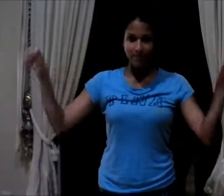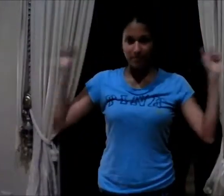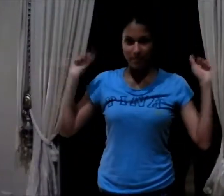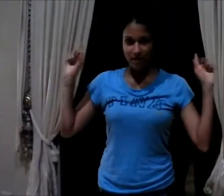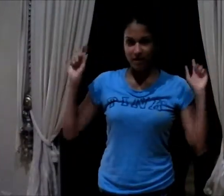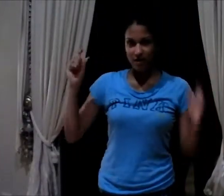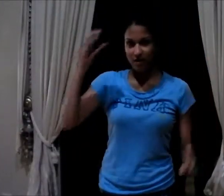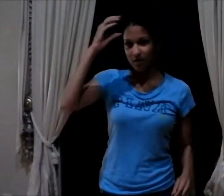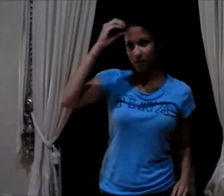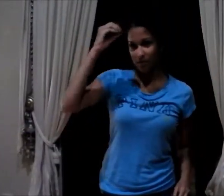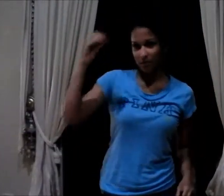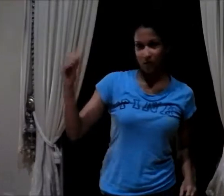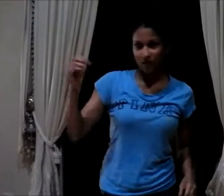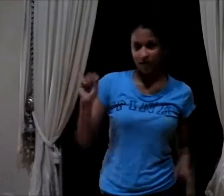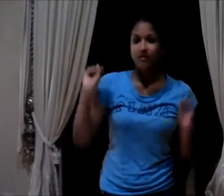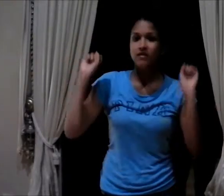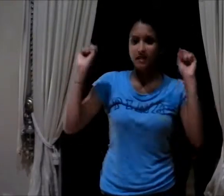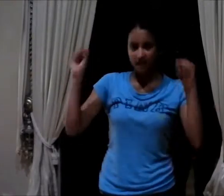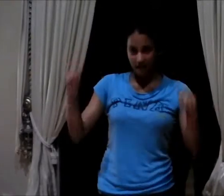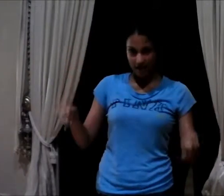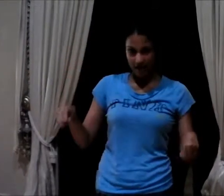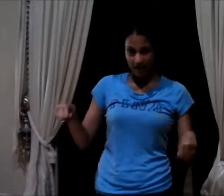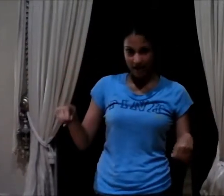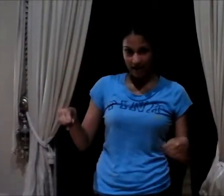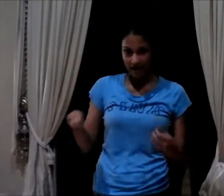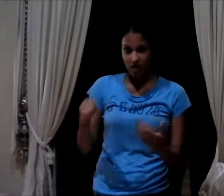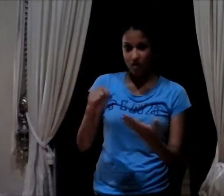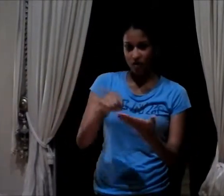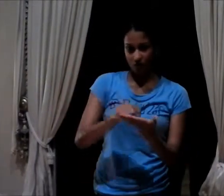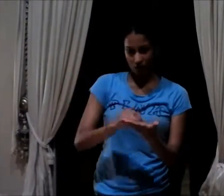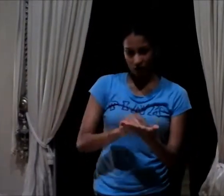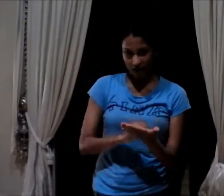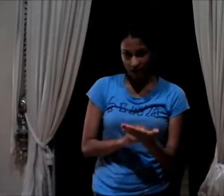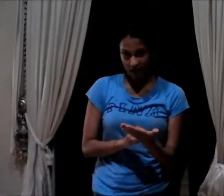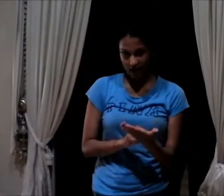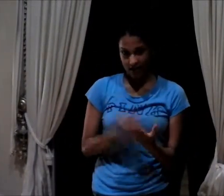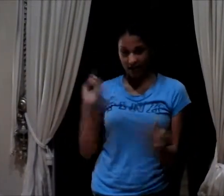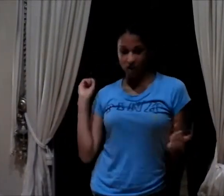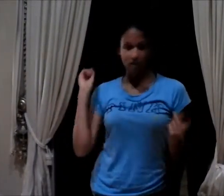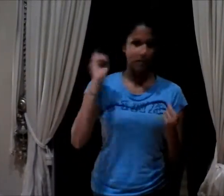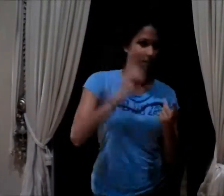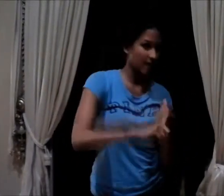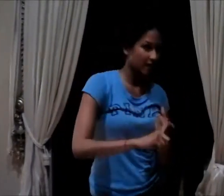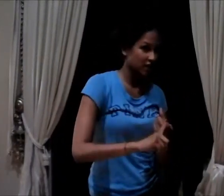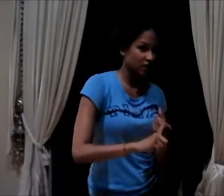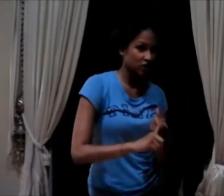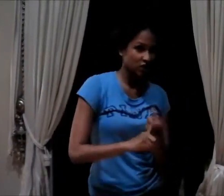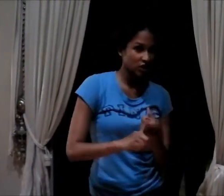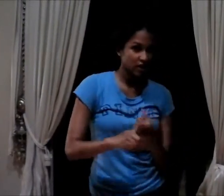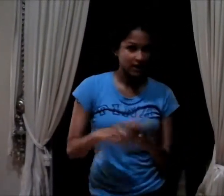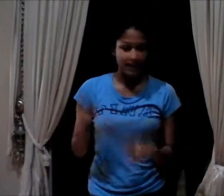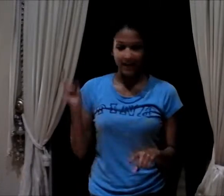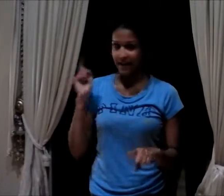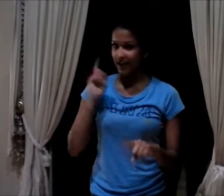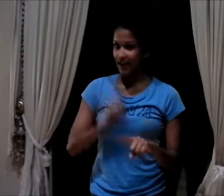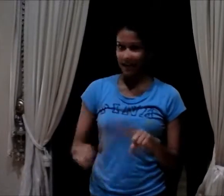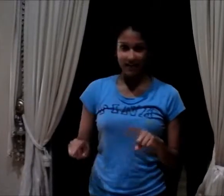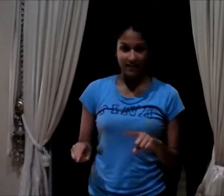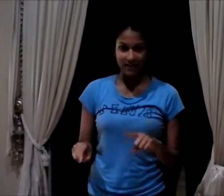Big boys can write Spanish, can't